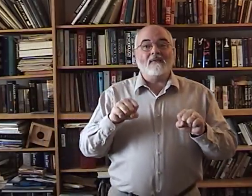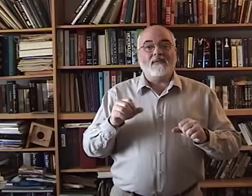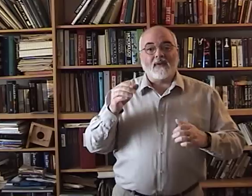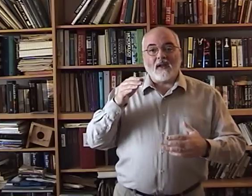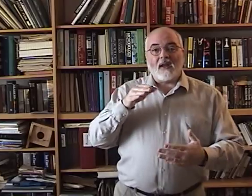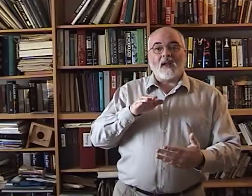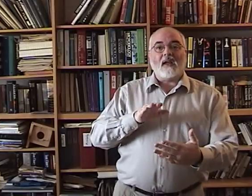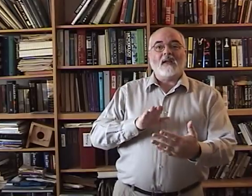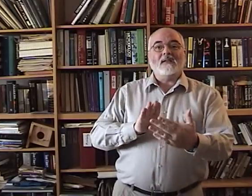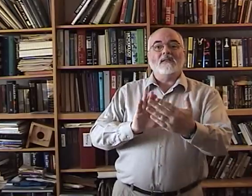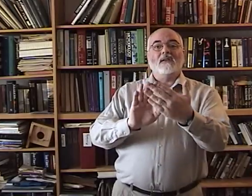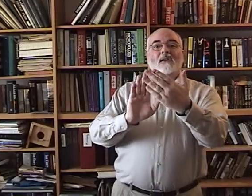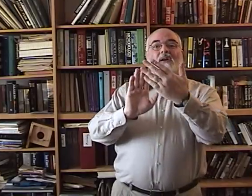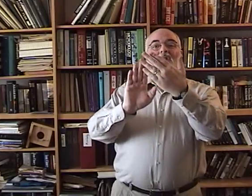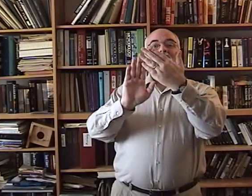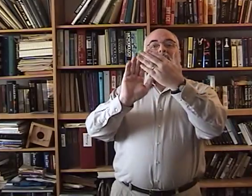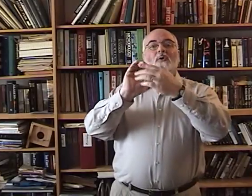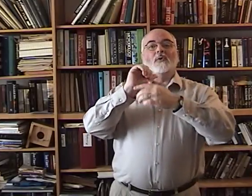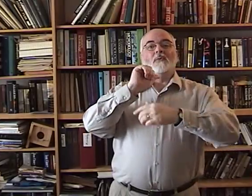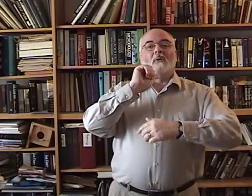face tomorrow